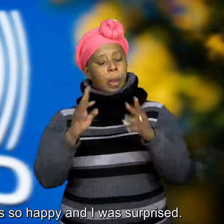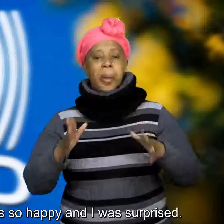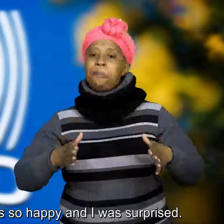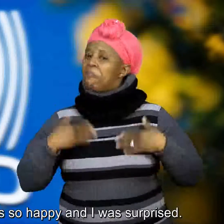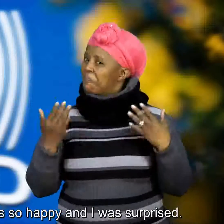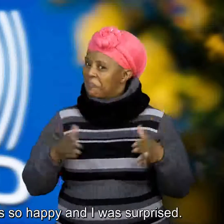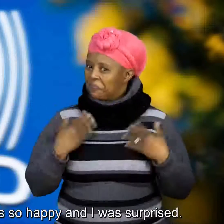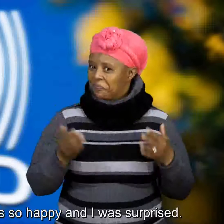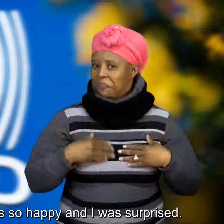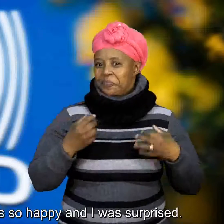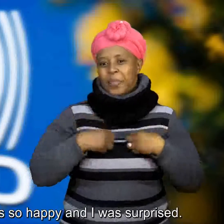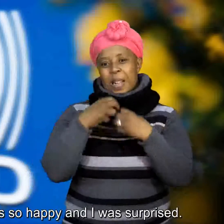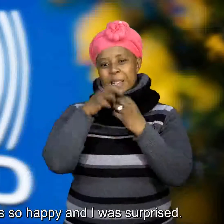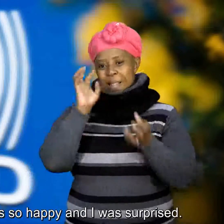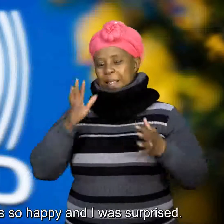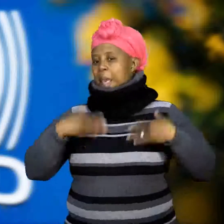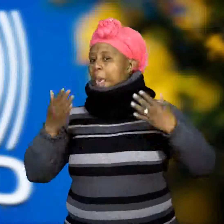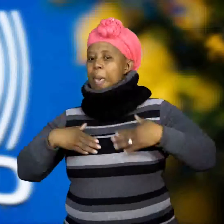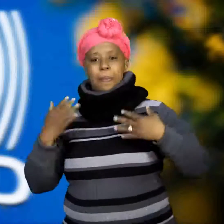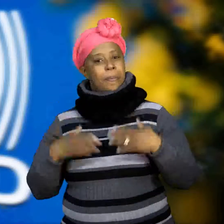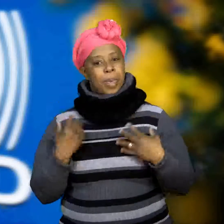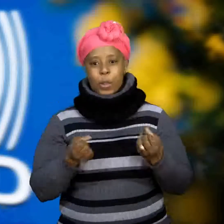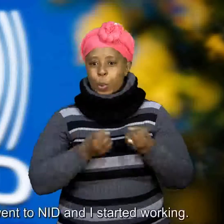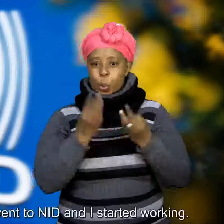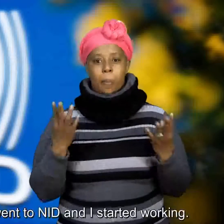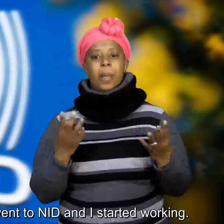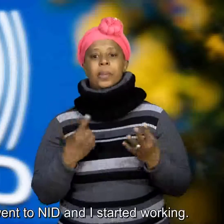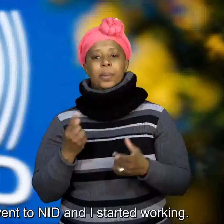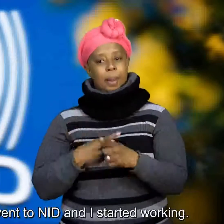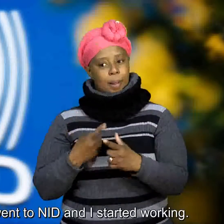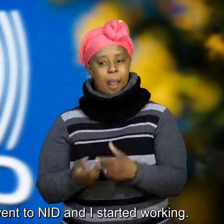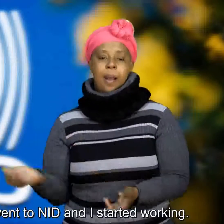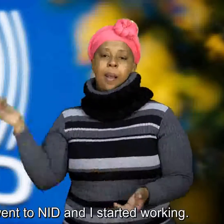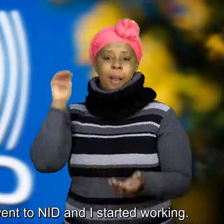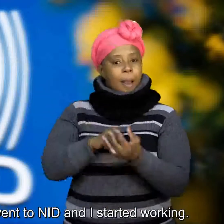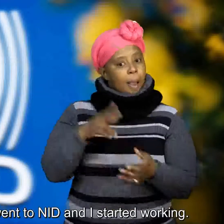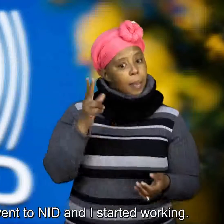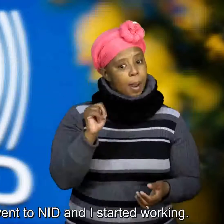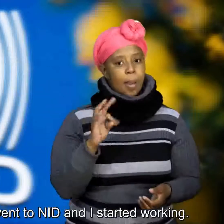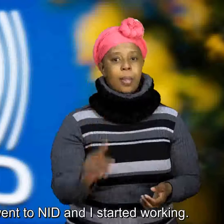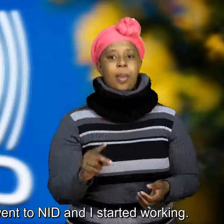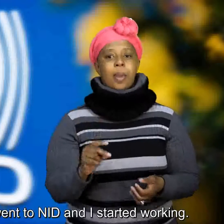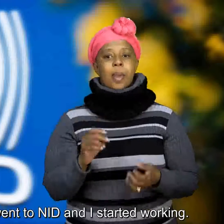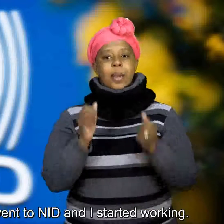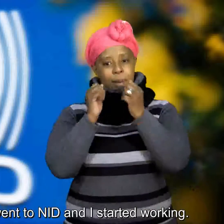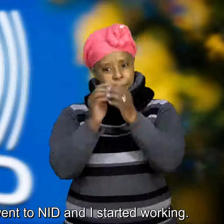and I was surprised and then I went to NID and I started working